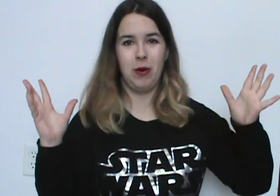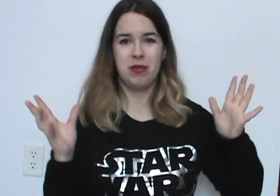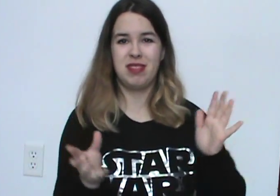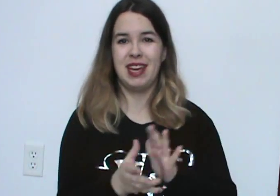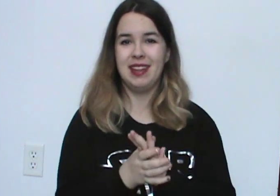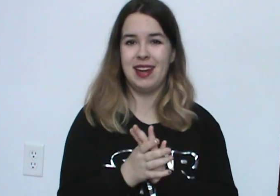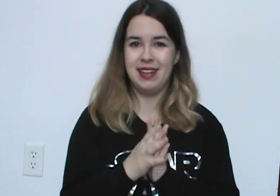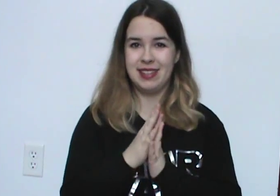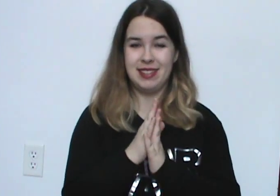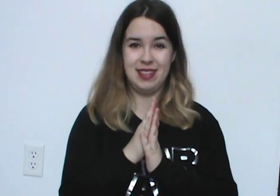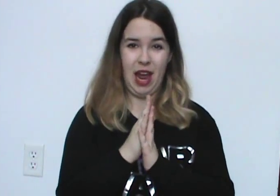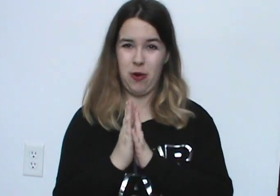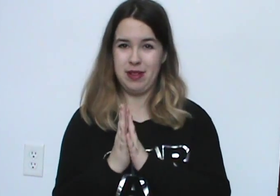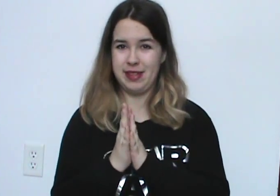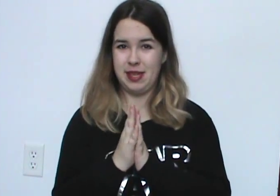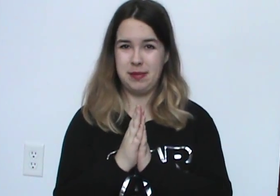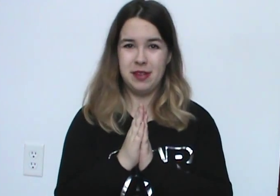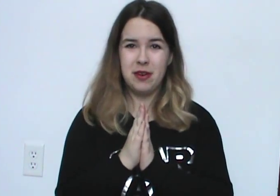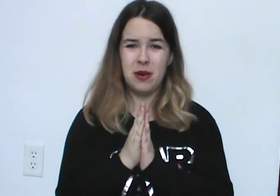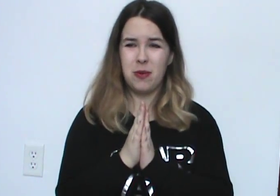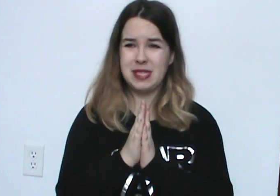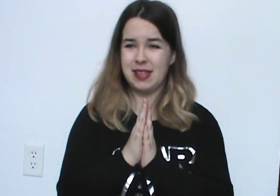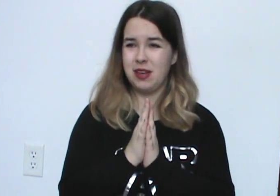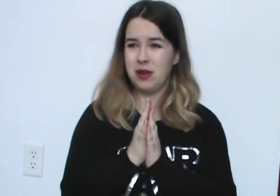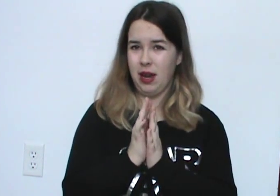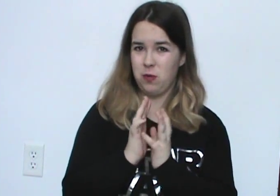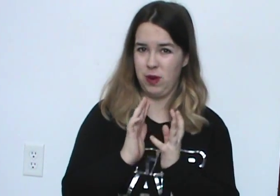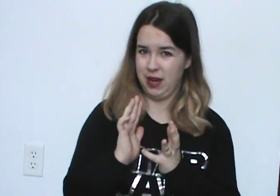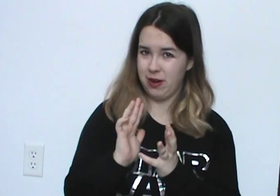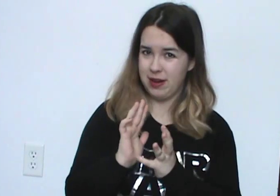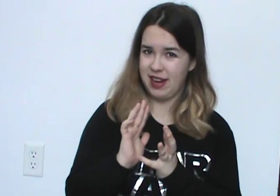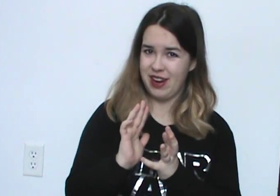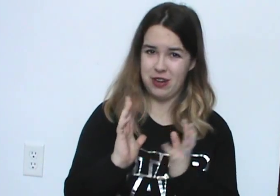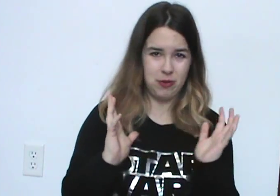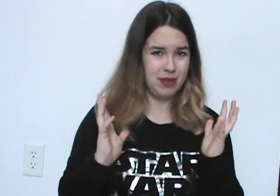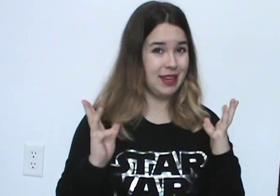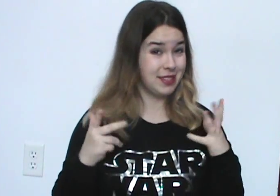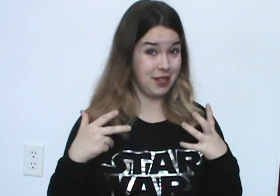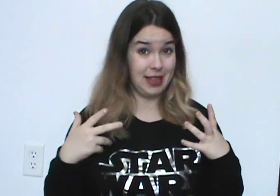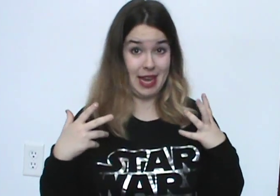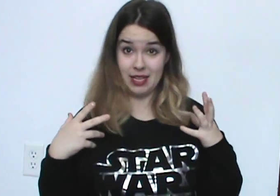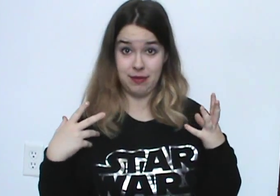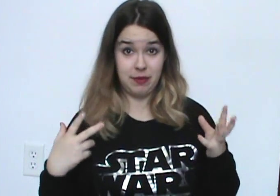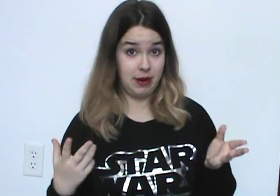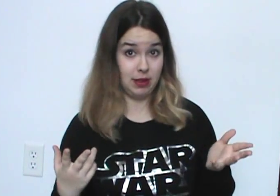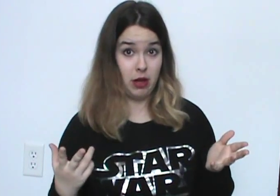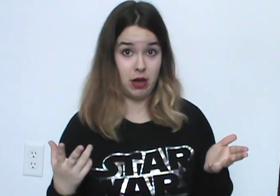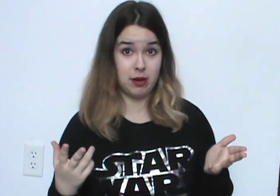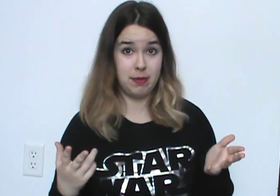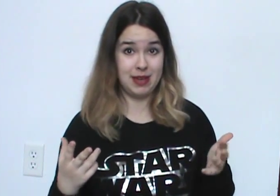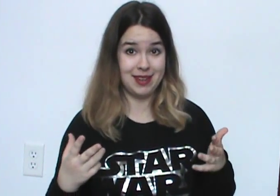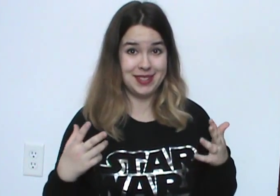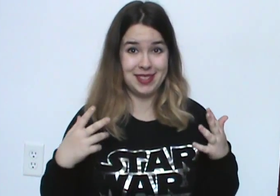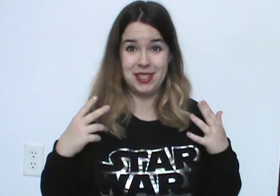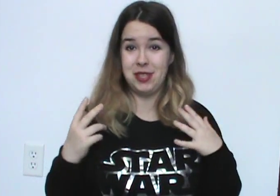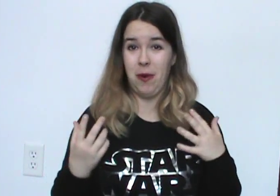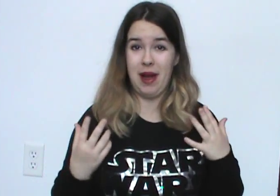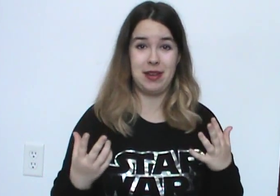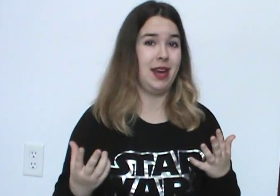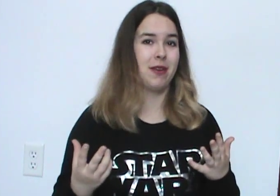thing that he is now in this episode was a little kind of weird and I don't think it's going to last for very long because it's so out of character